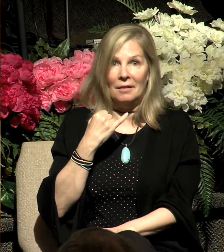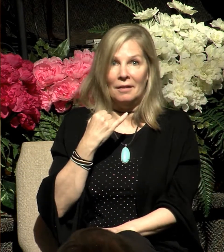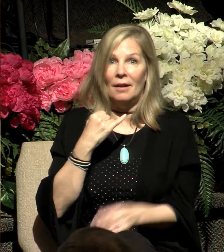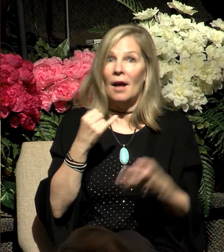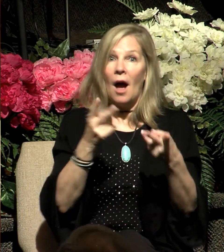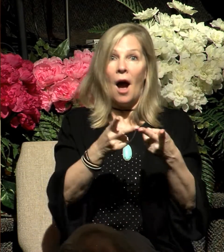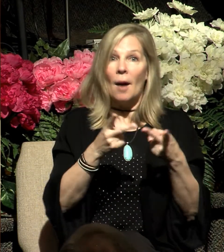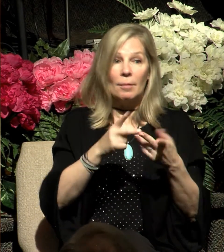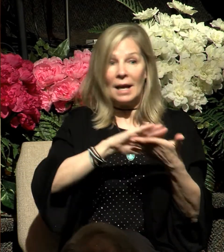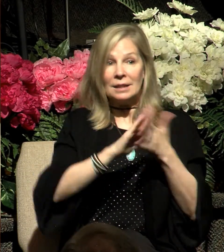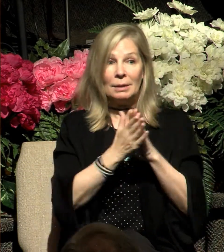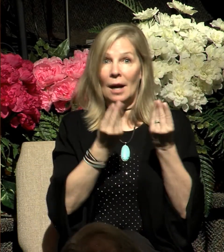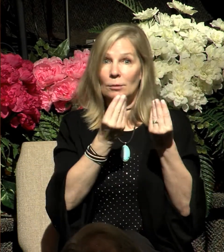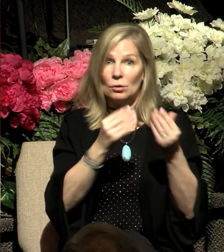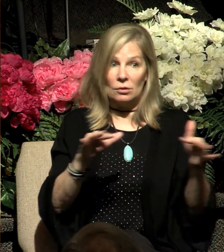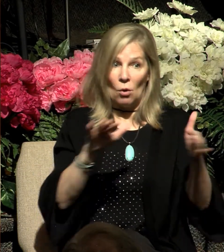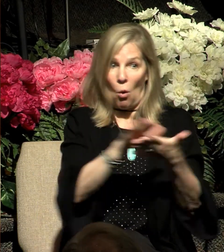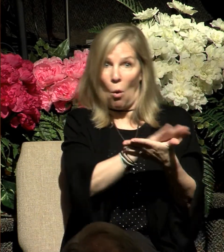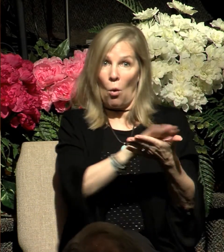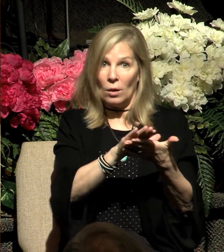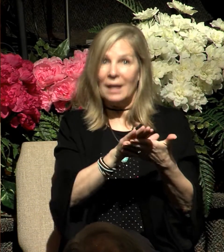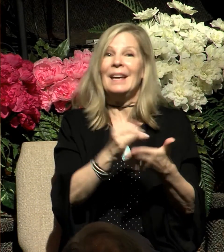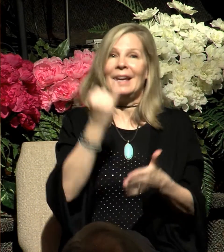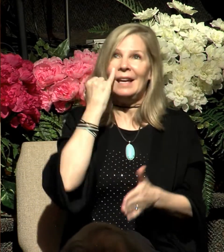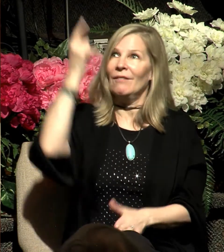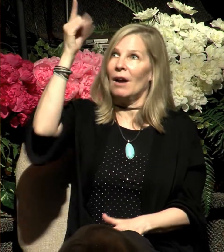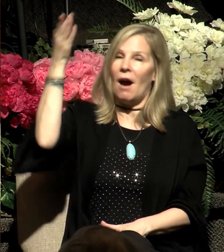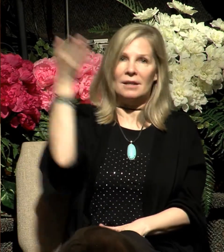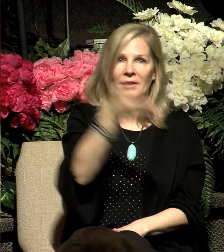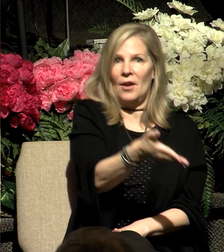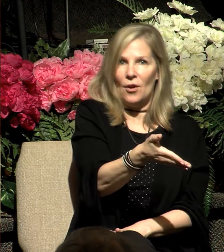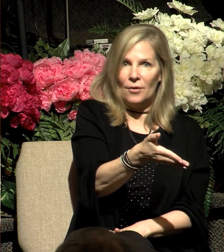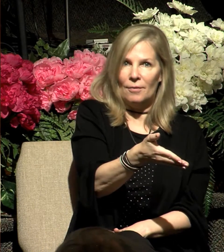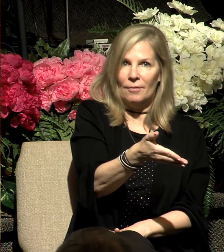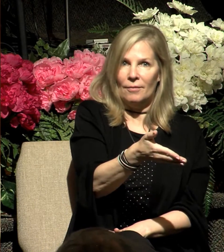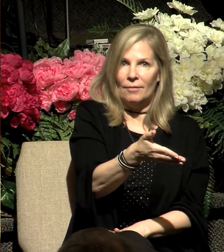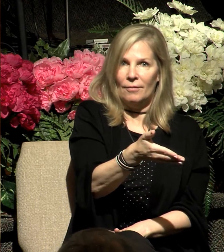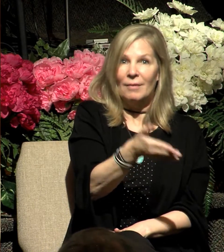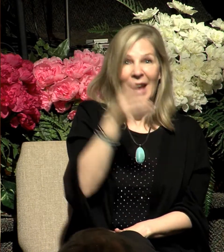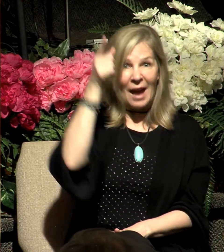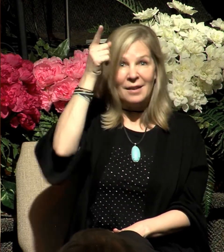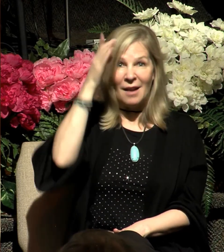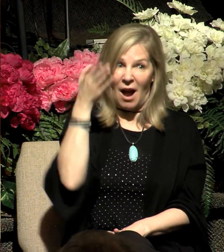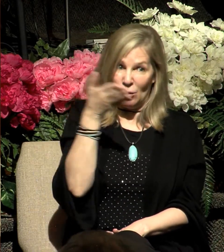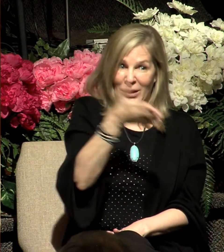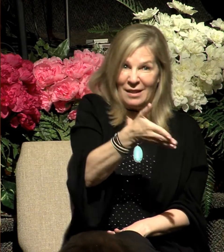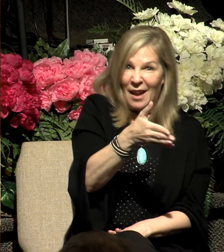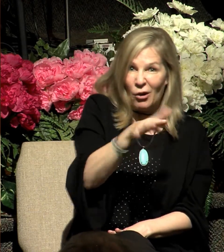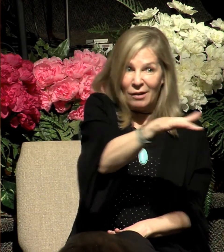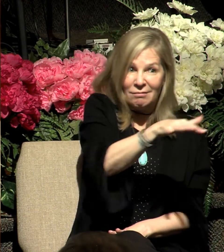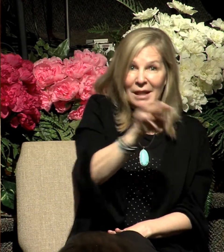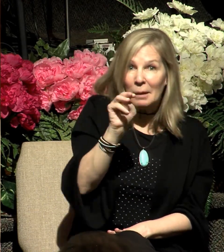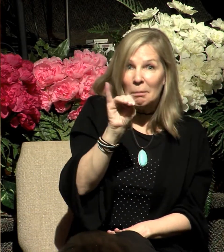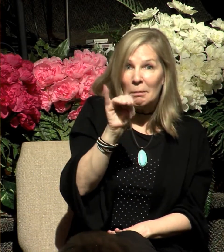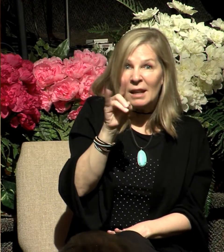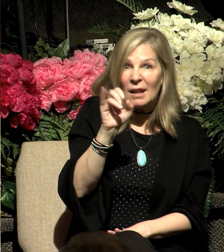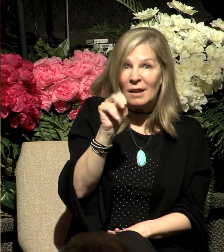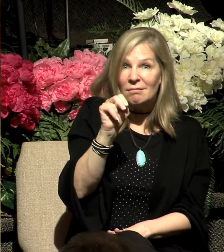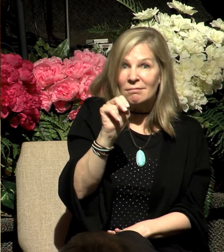wherever God is. That's his point. And God was in Midian, appearing to Moses and